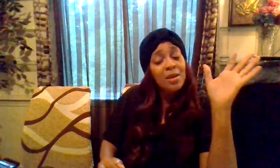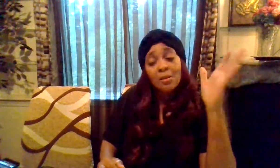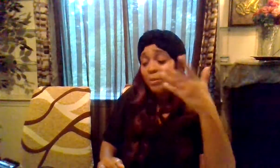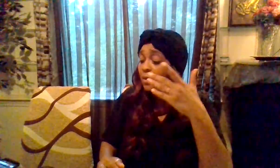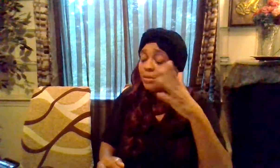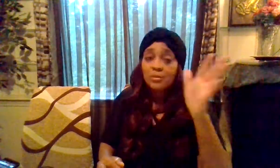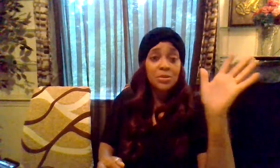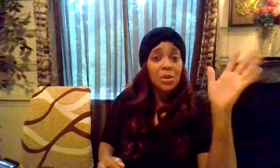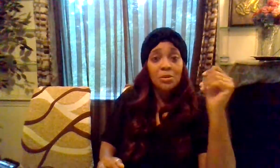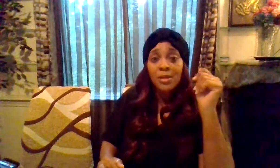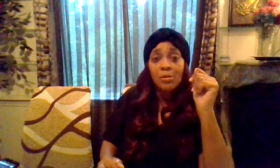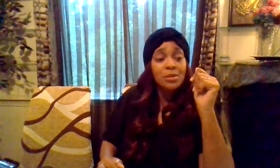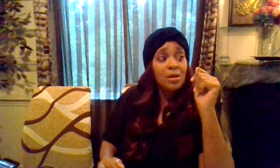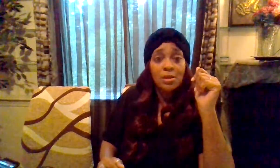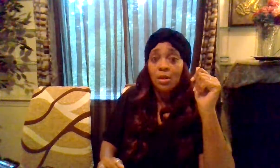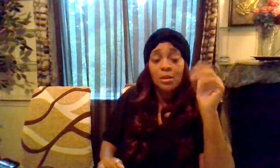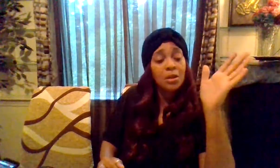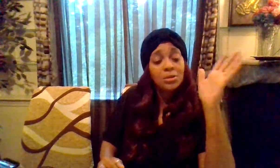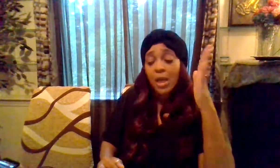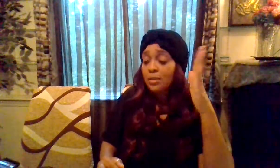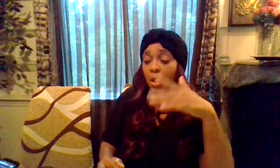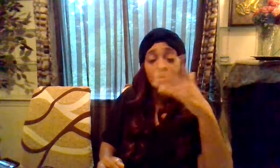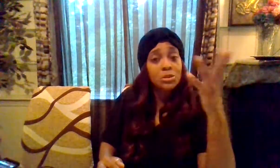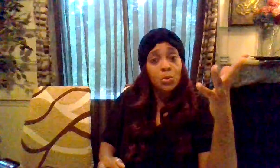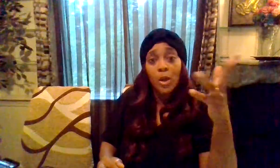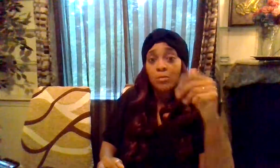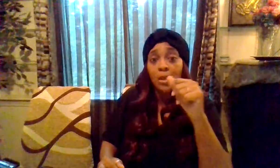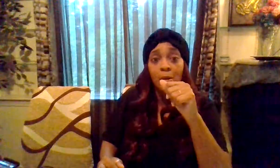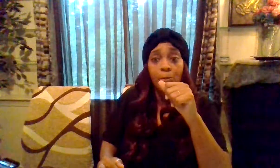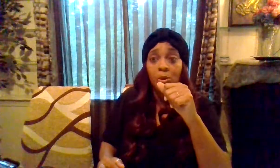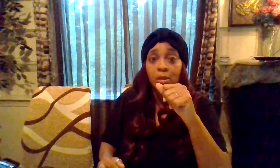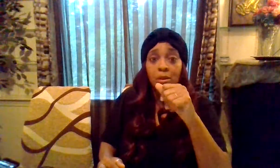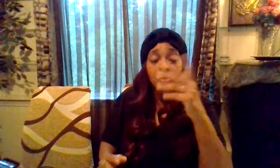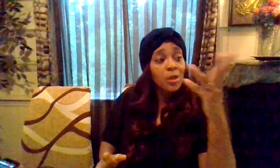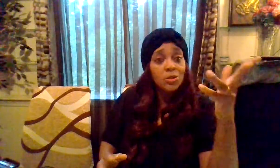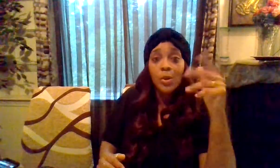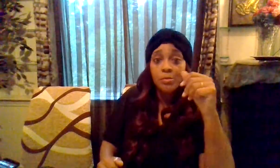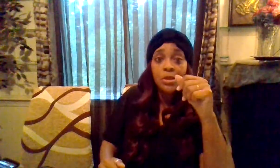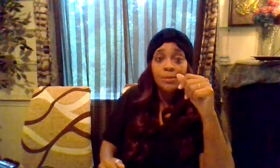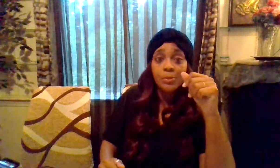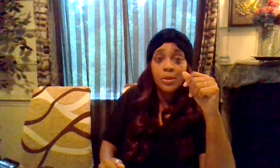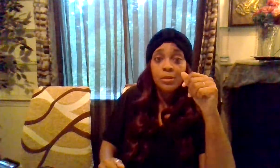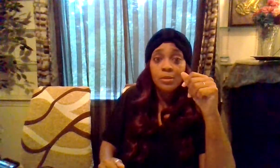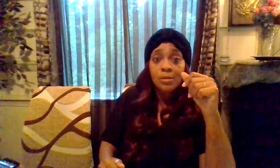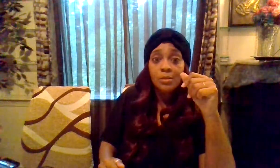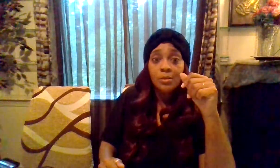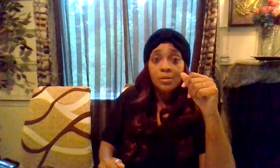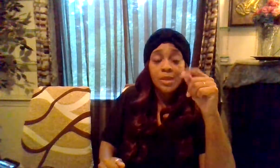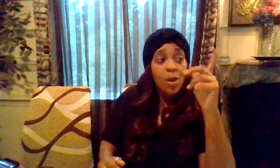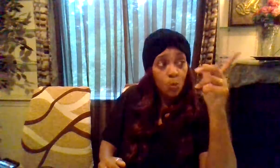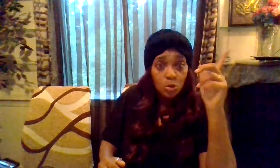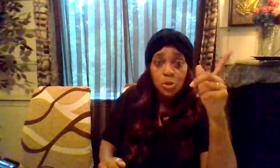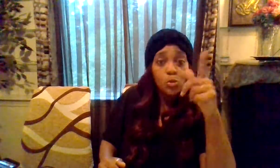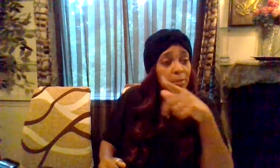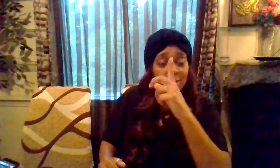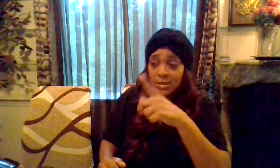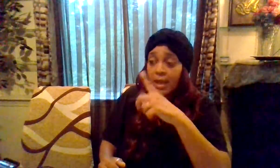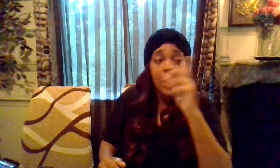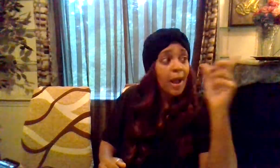but you know that was also i'm getting jazzed that was just a wake me up point you at your wake me up point that woke you up to say that